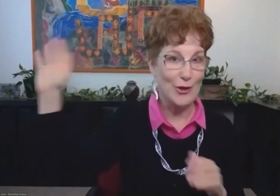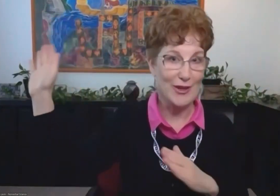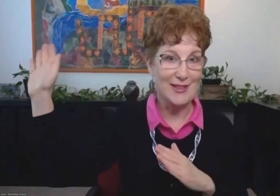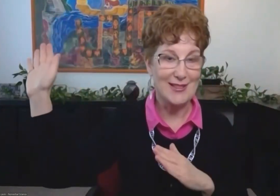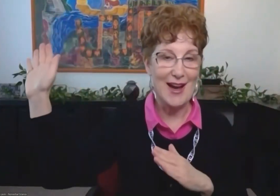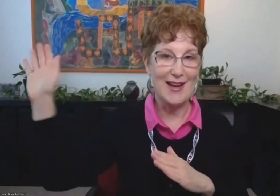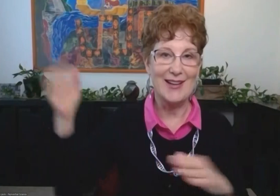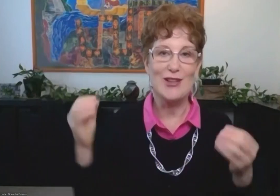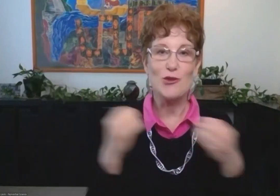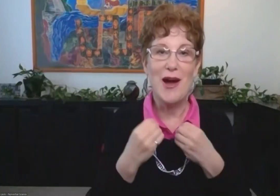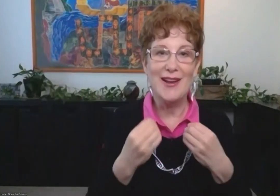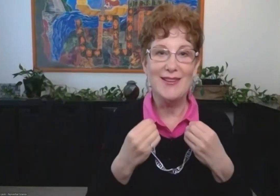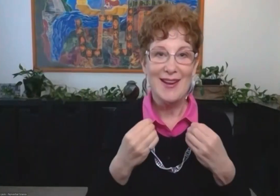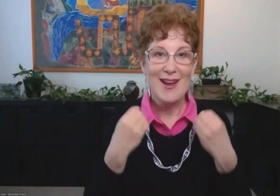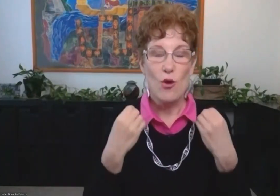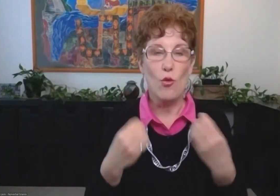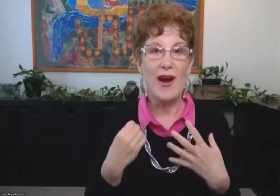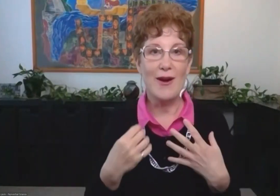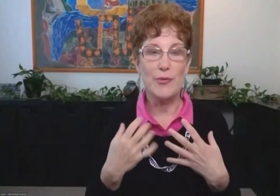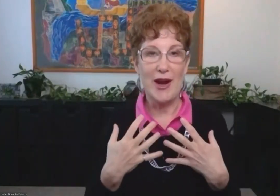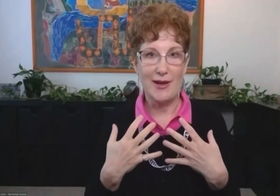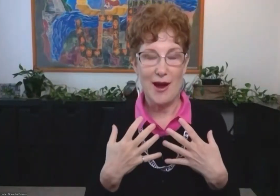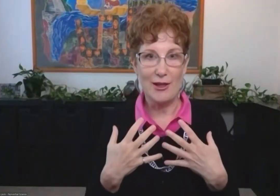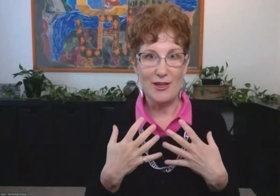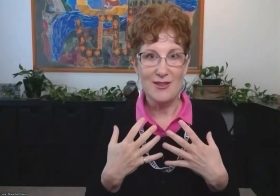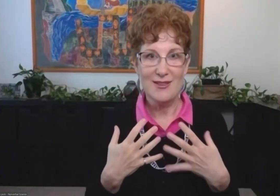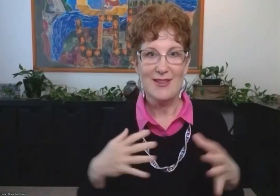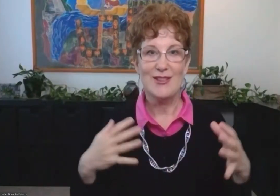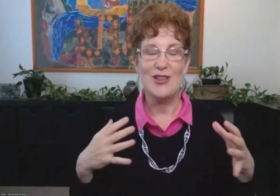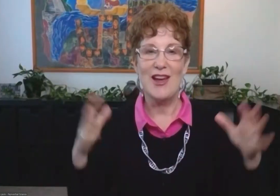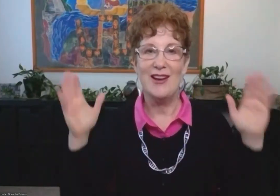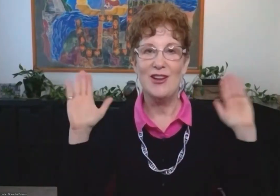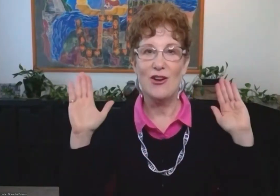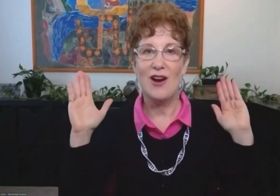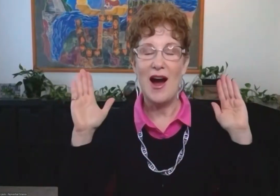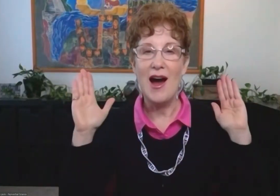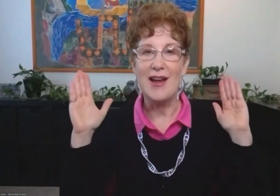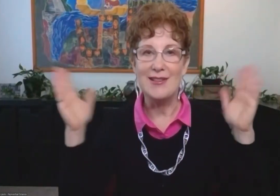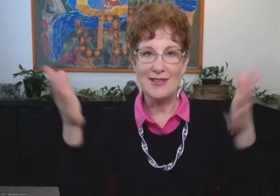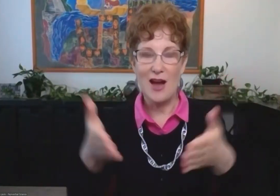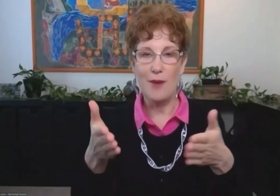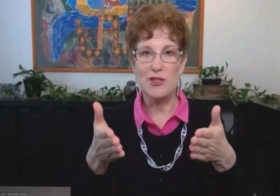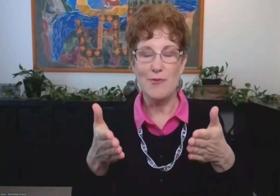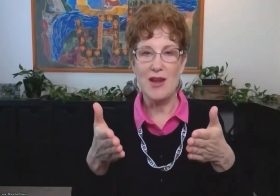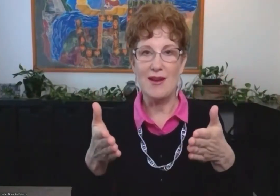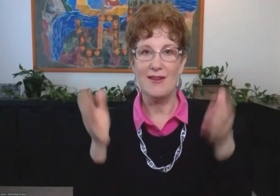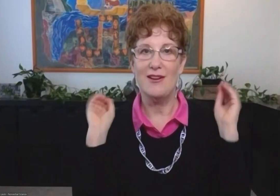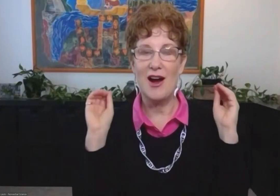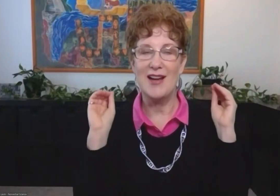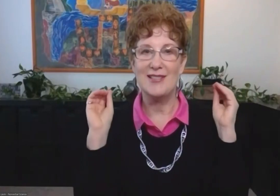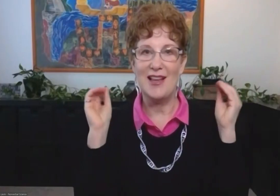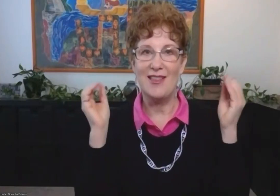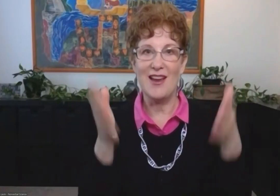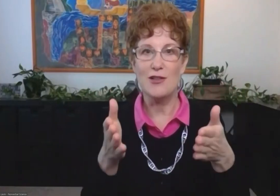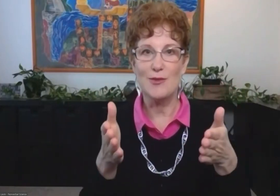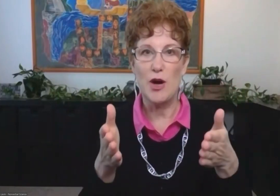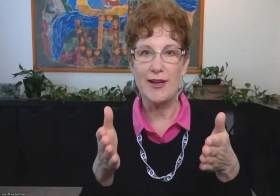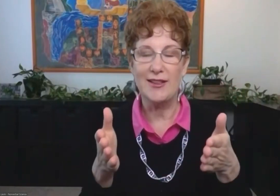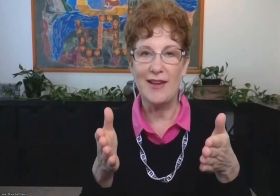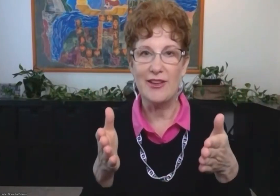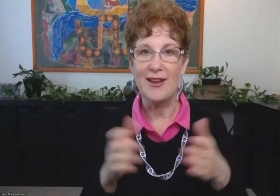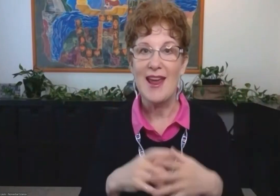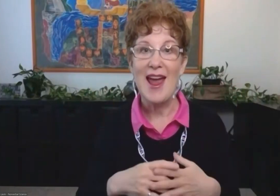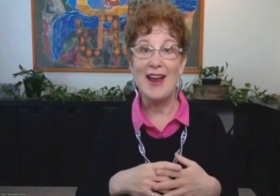I have this photo on the side and I try and wear a bright color so that your eyes come to me. Your eyes say